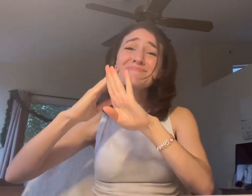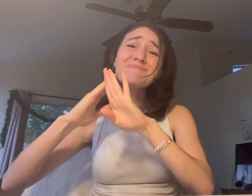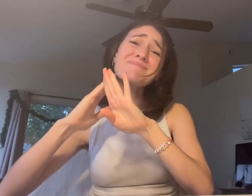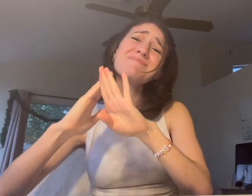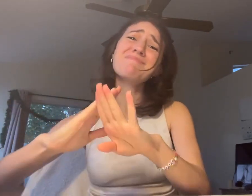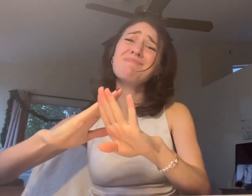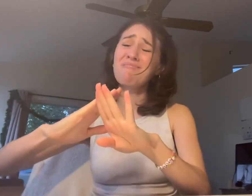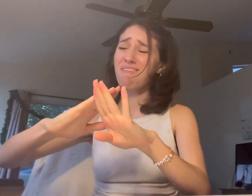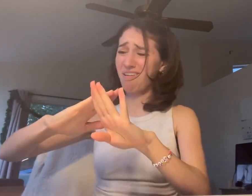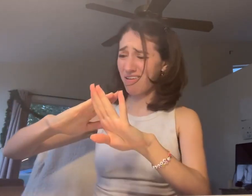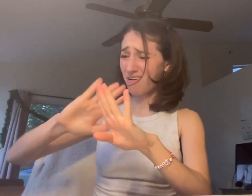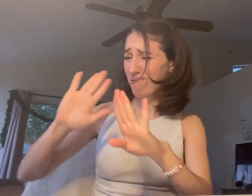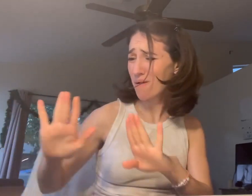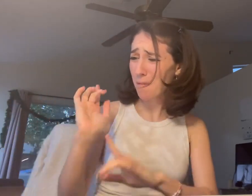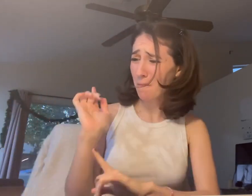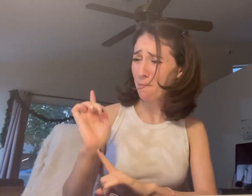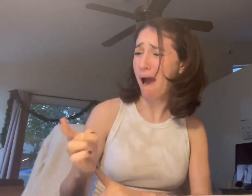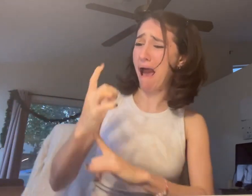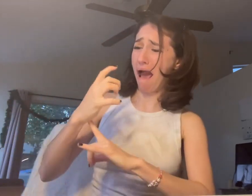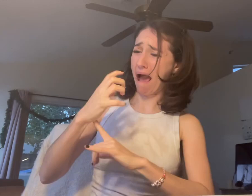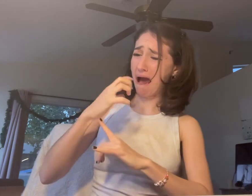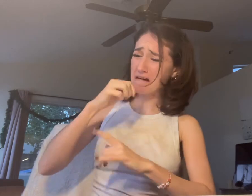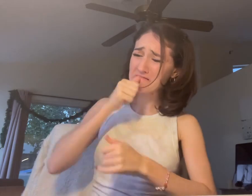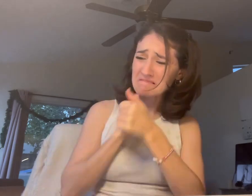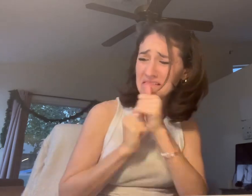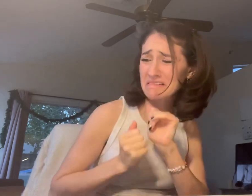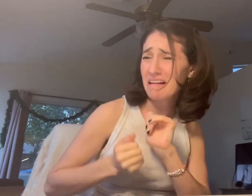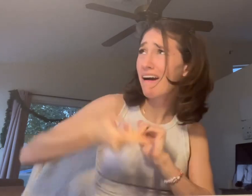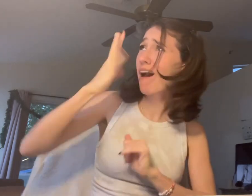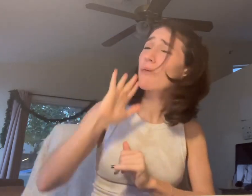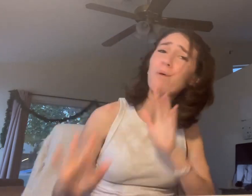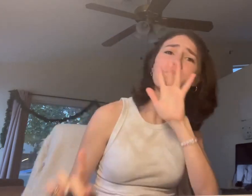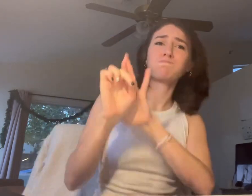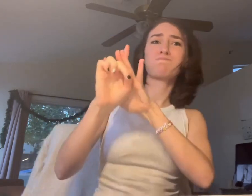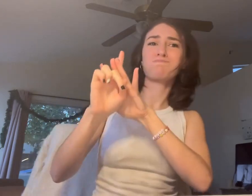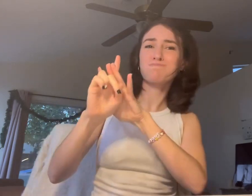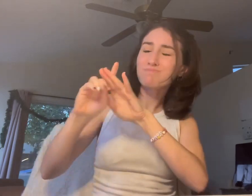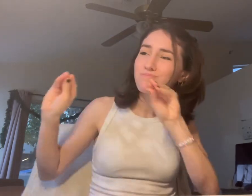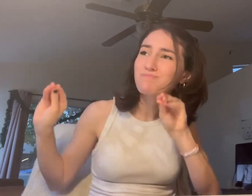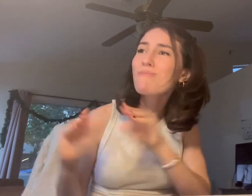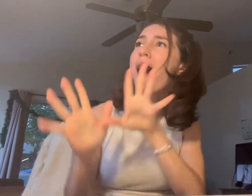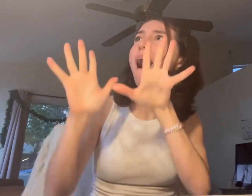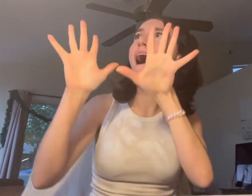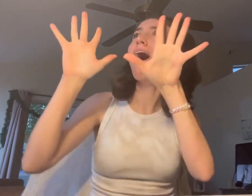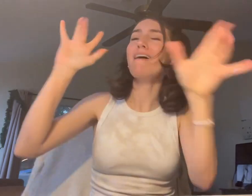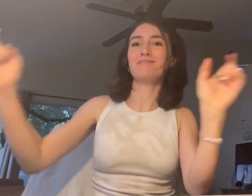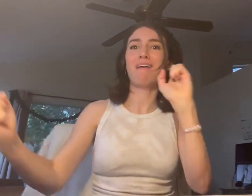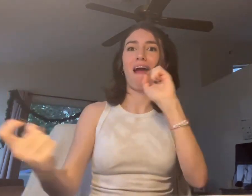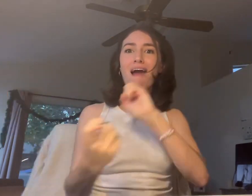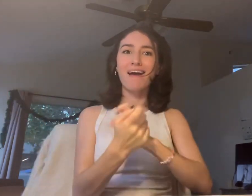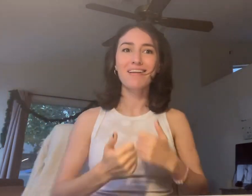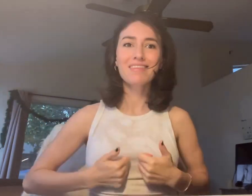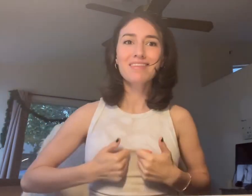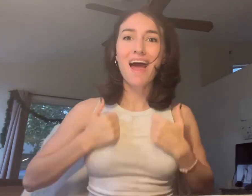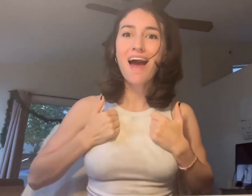the glory in her midst. And the power of my presence